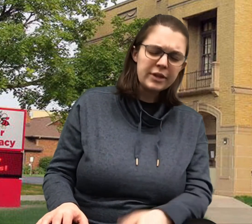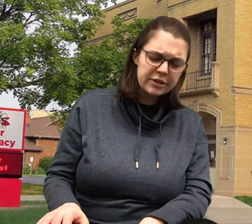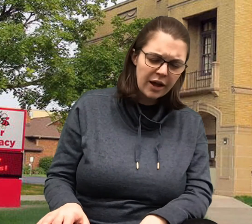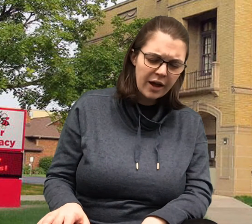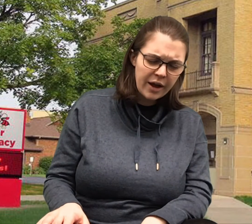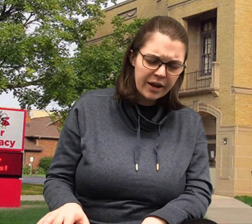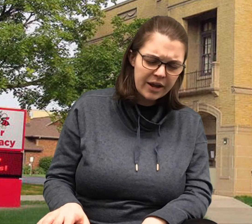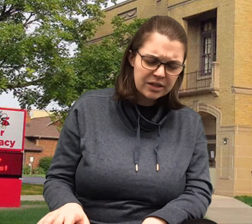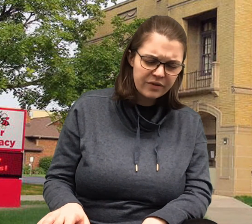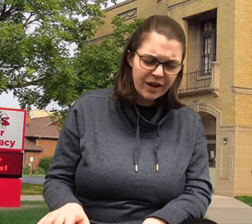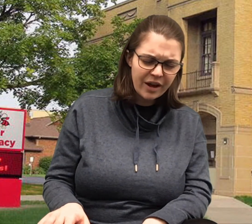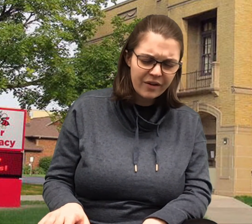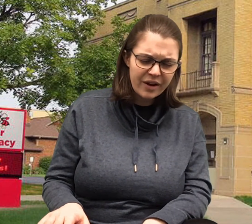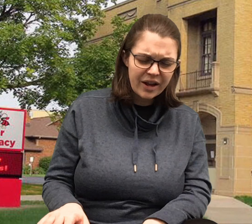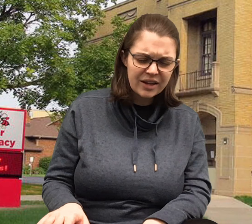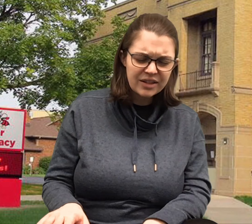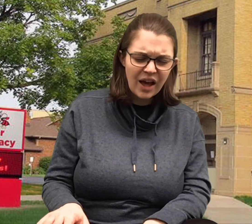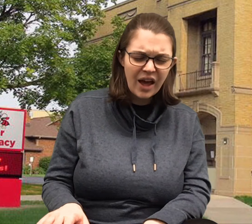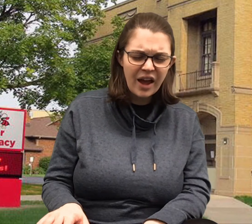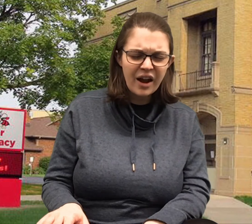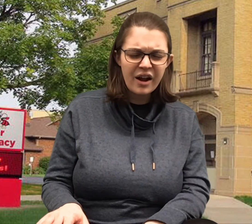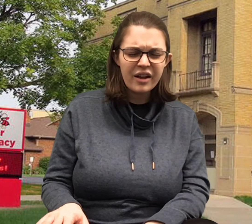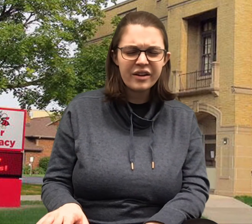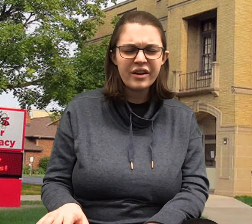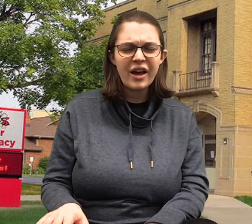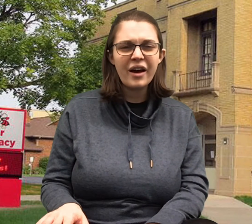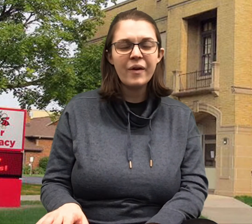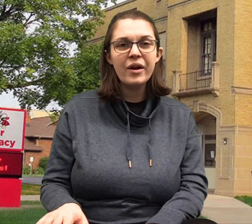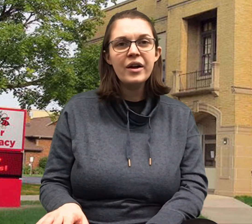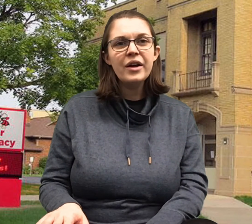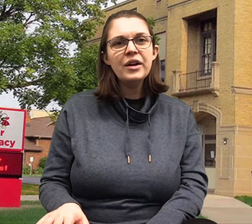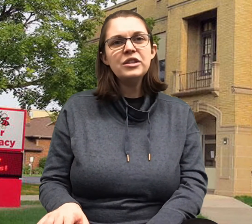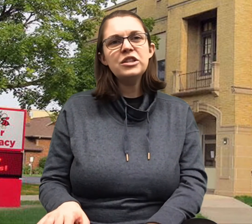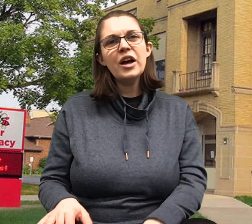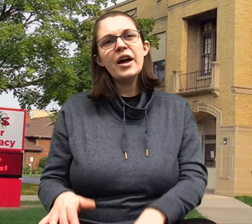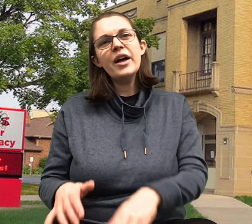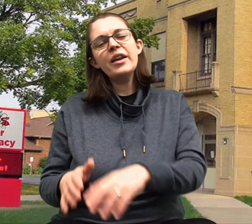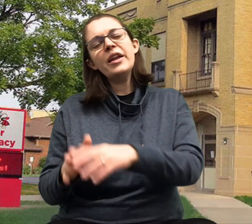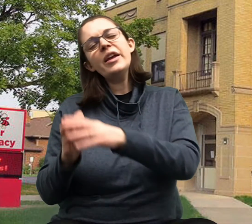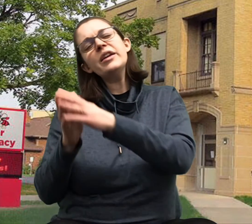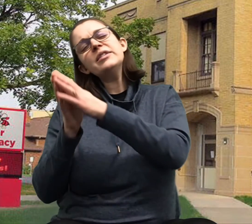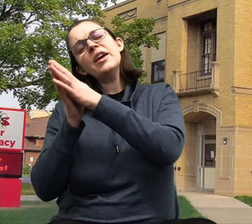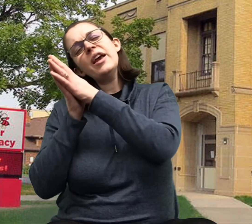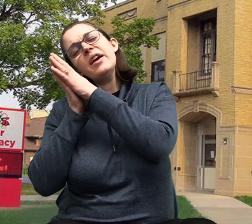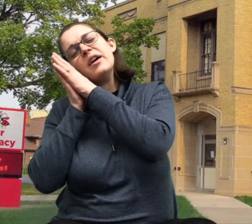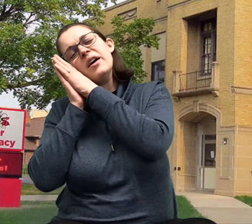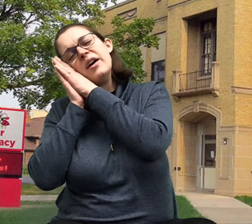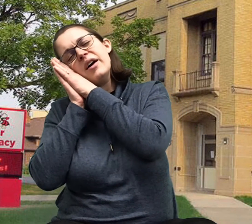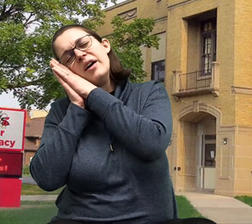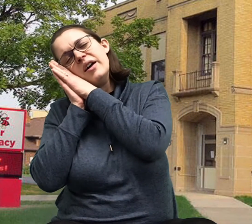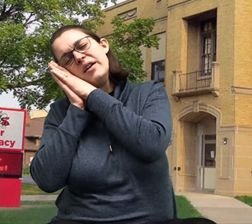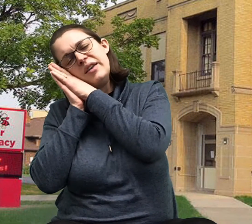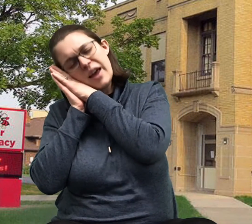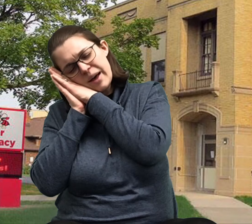Johnny's very tired now. Johnny, take a nap.